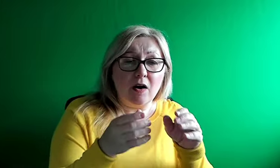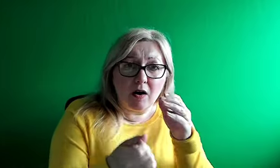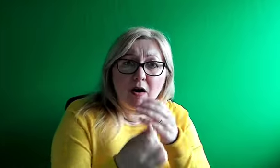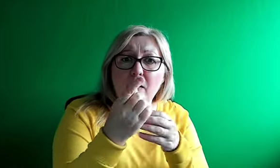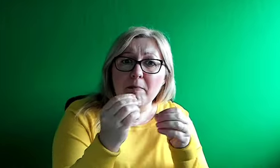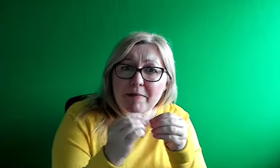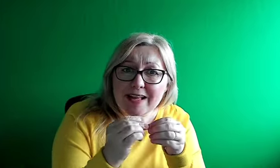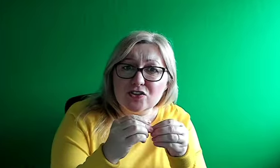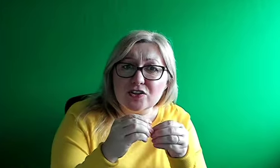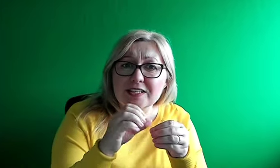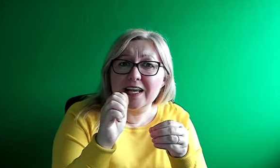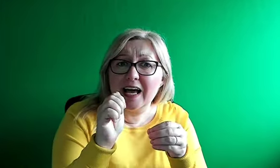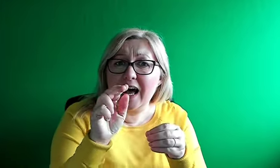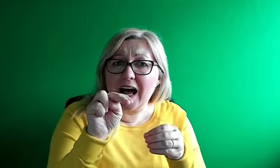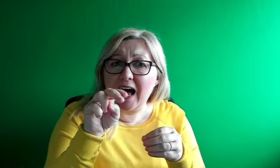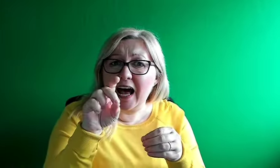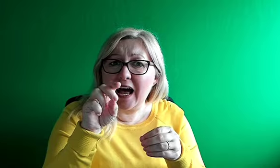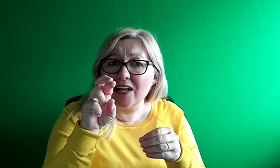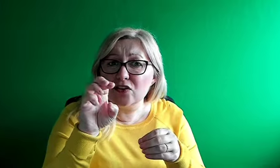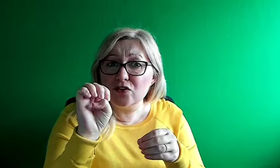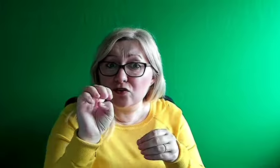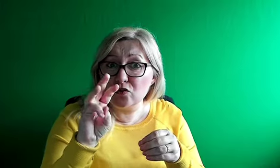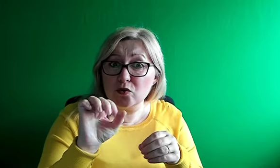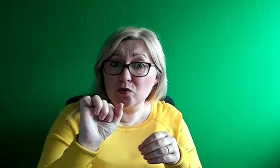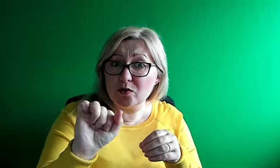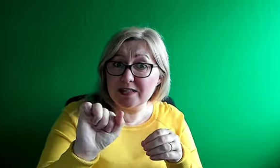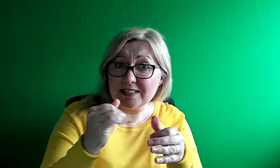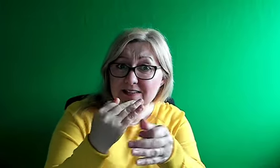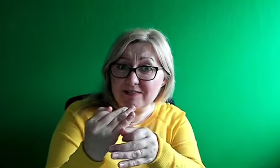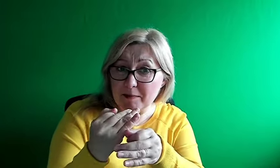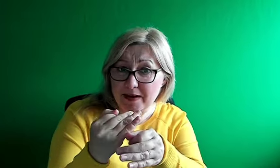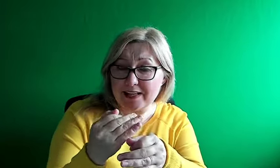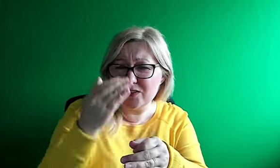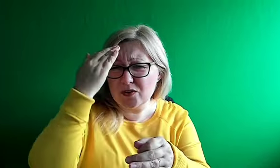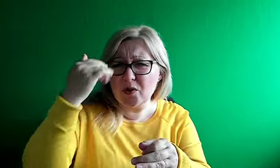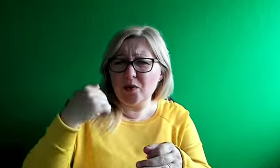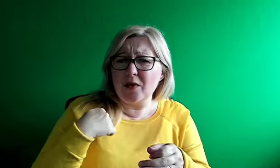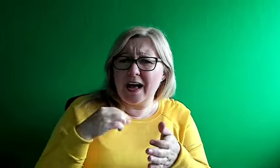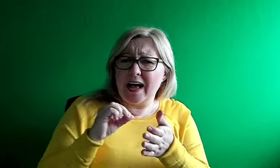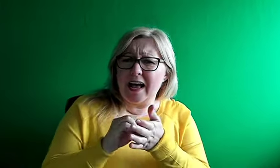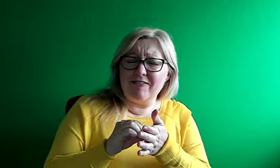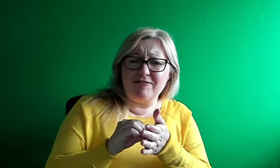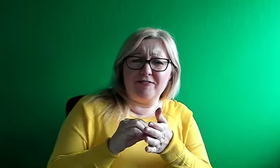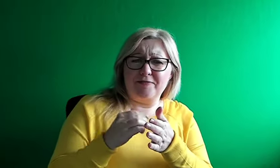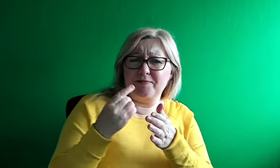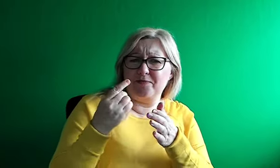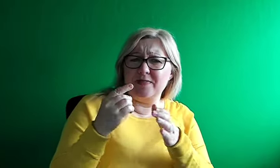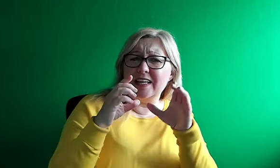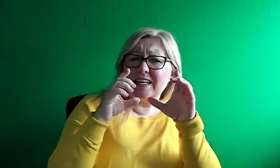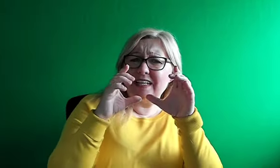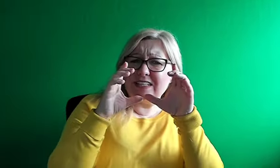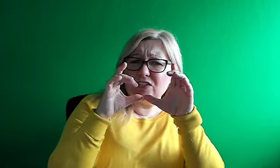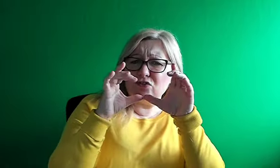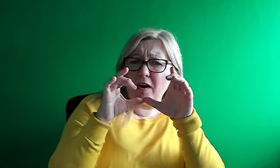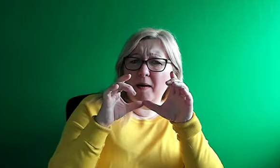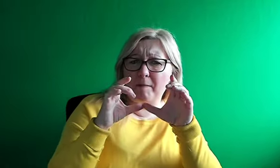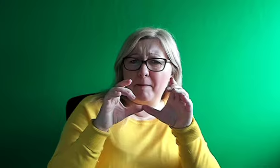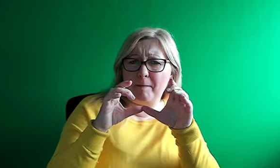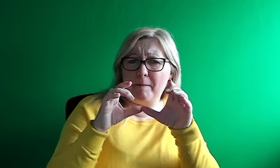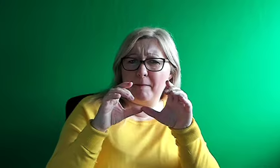reaction from people. So I have an Instagram page on Sign with Jenny, where I just put up kind of sign language videos to the general public, and my PY